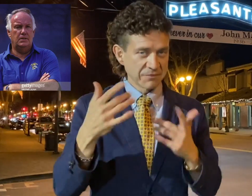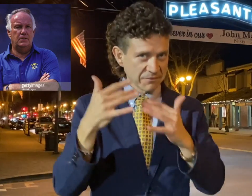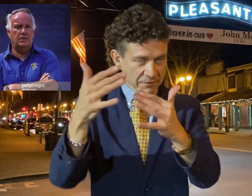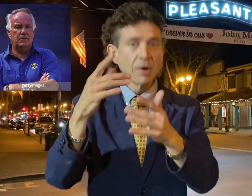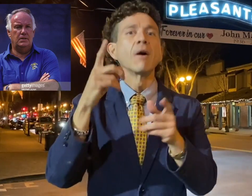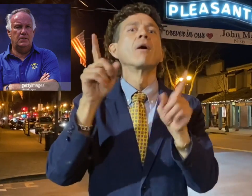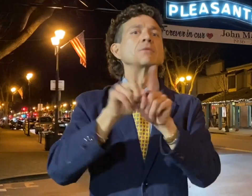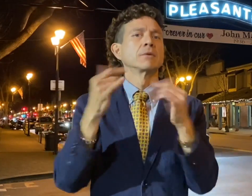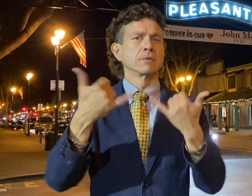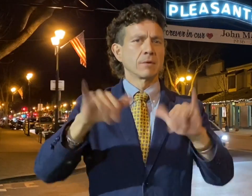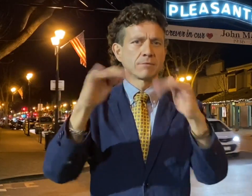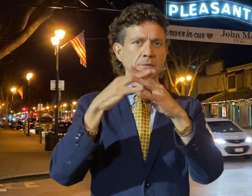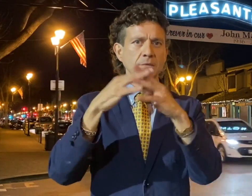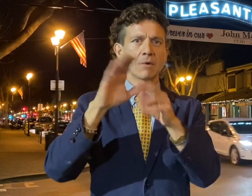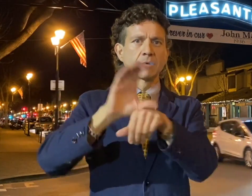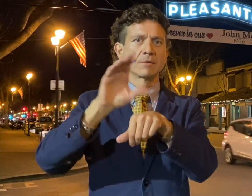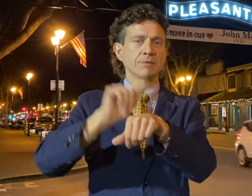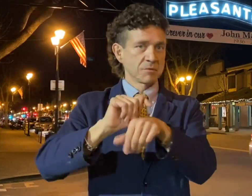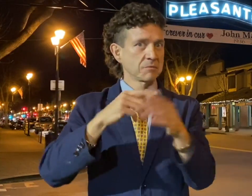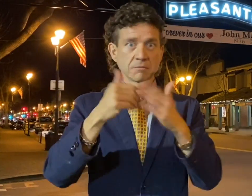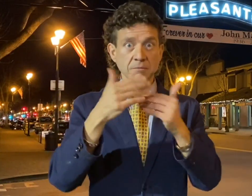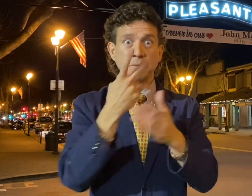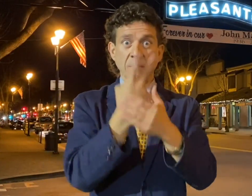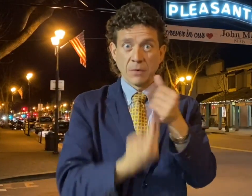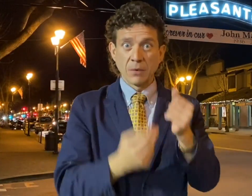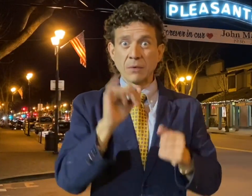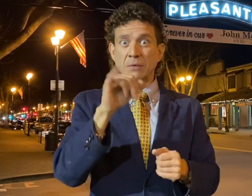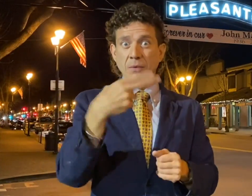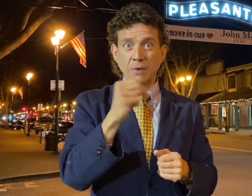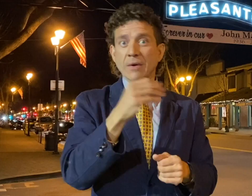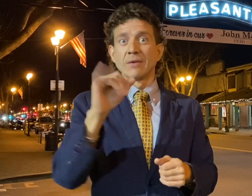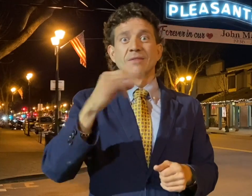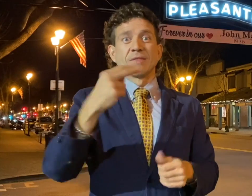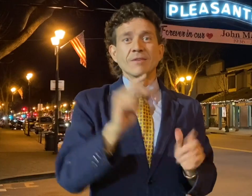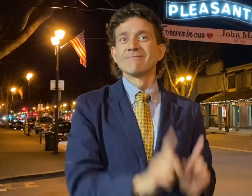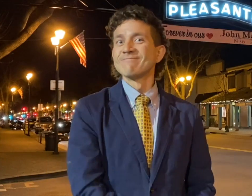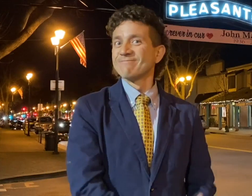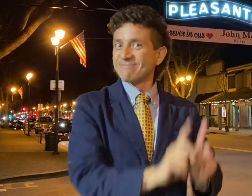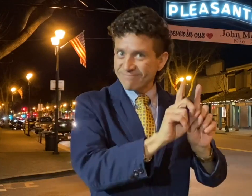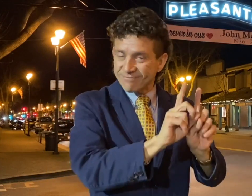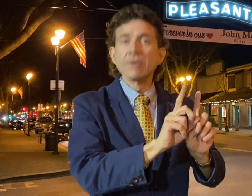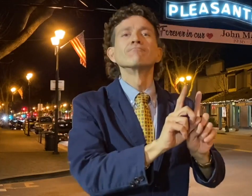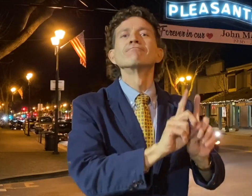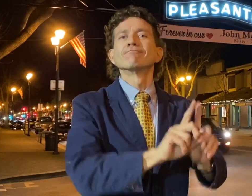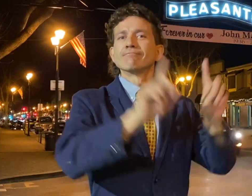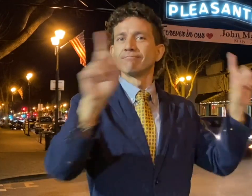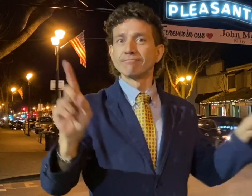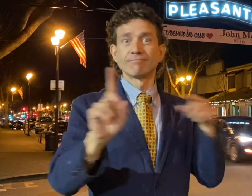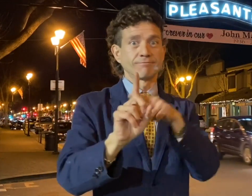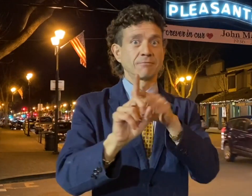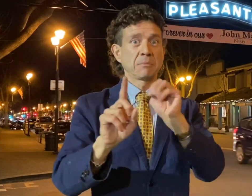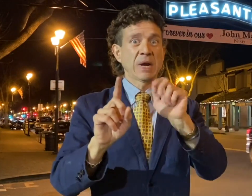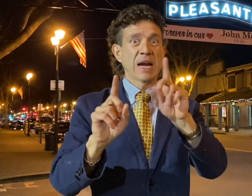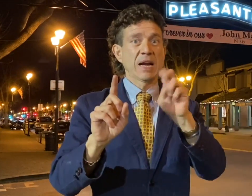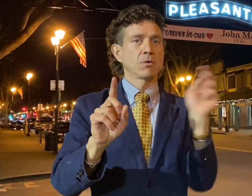He still works today as a football consultant. John and John grew up as classmates, then went their separate ways.